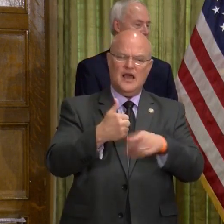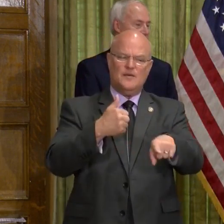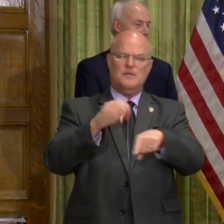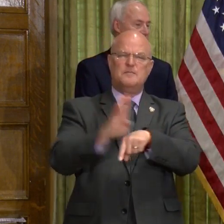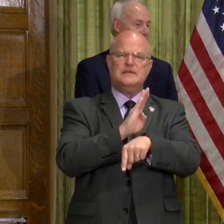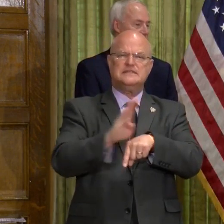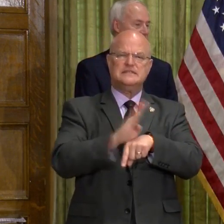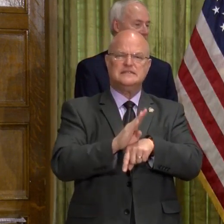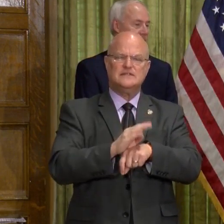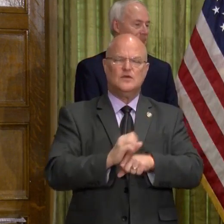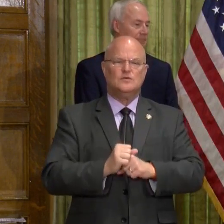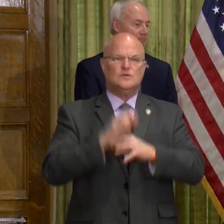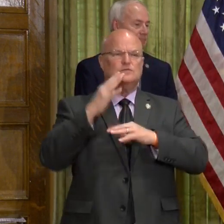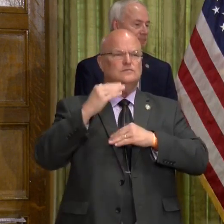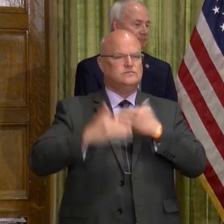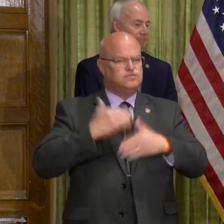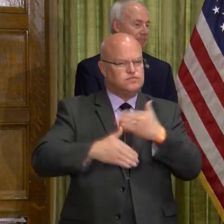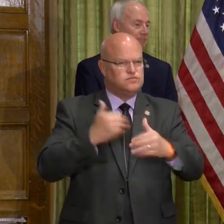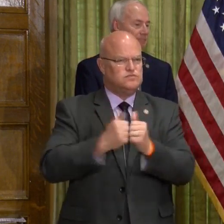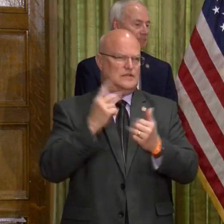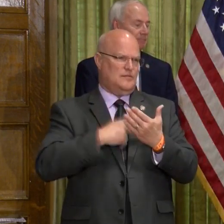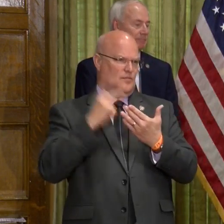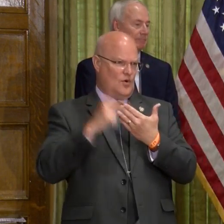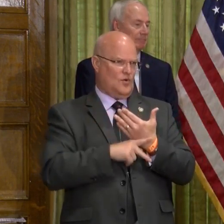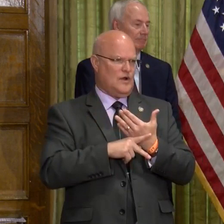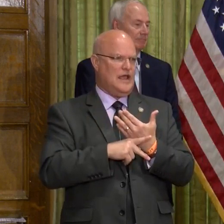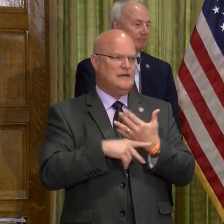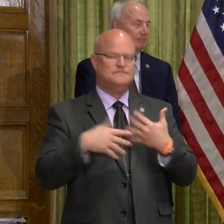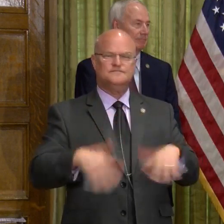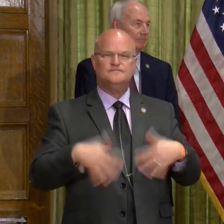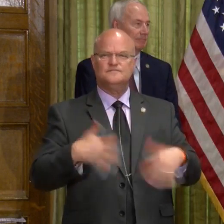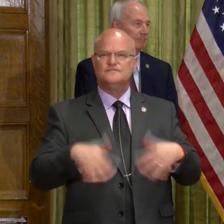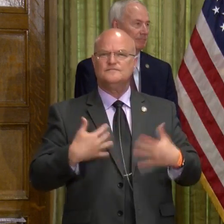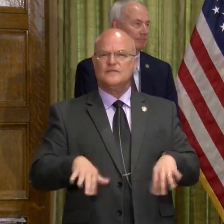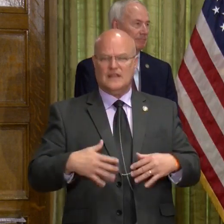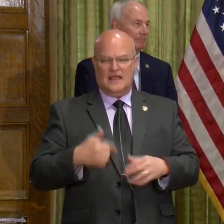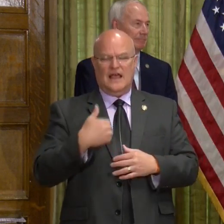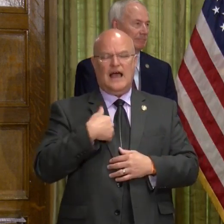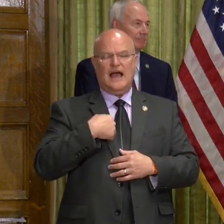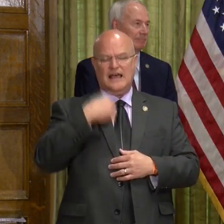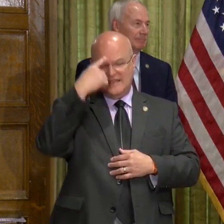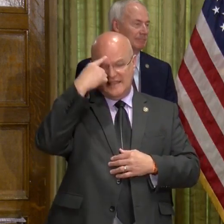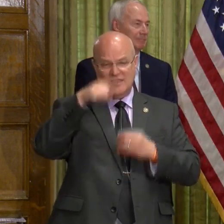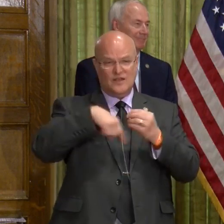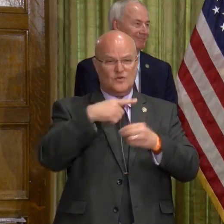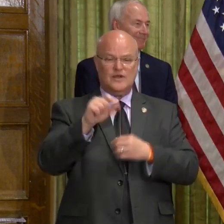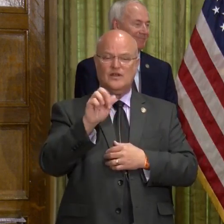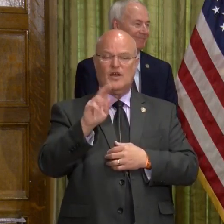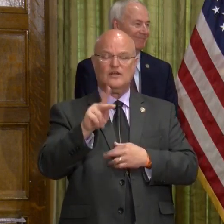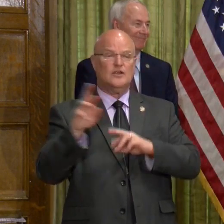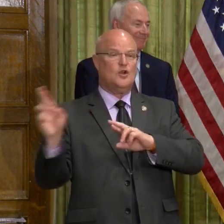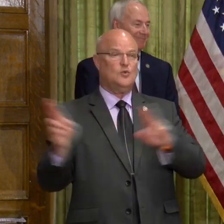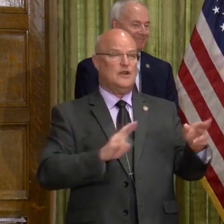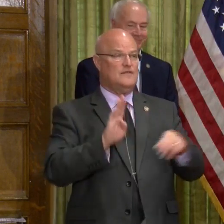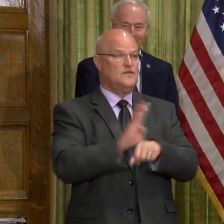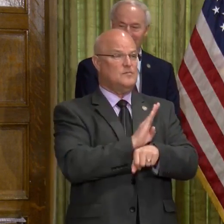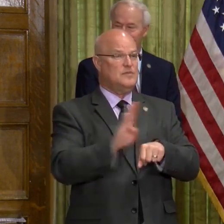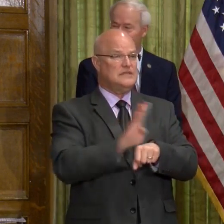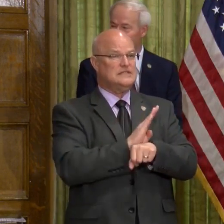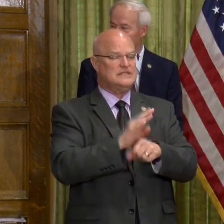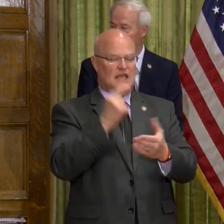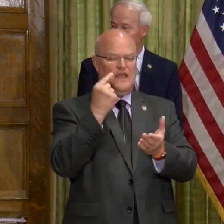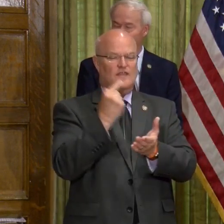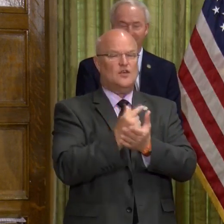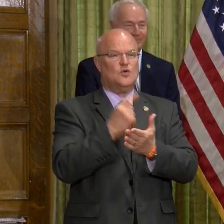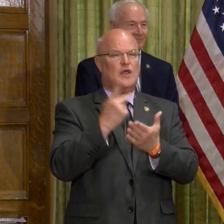off to a running start with this program around Arkansas and ready for business. And that grant program